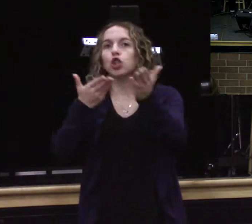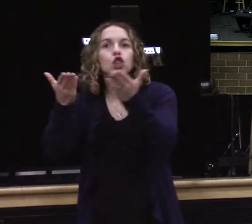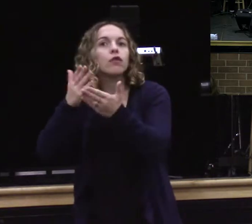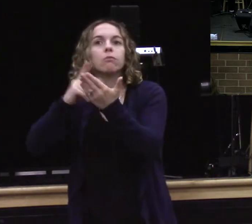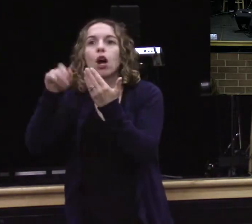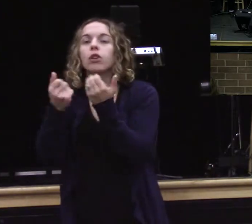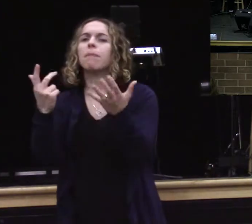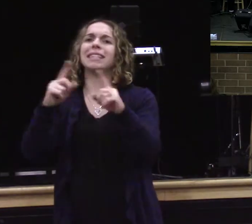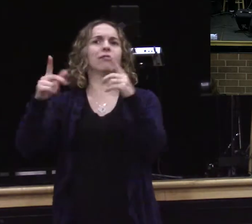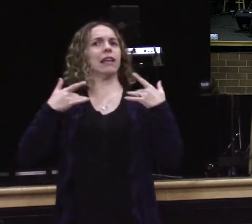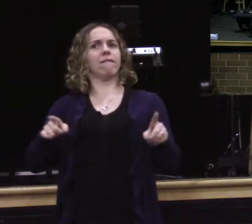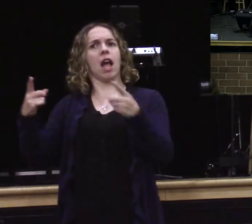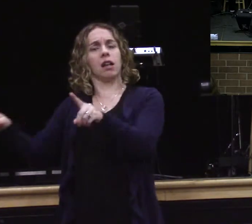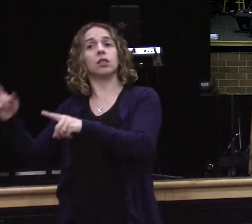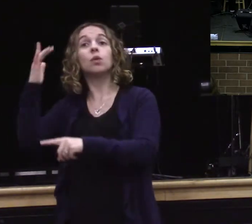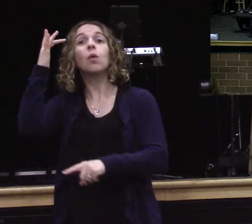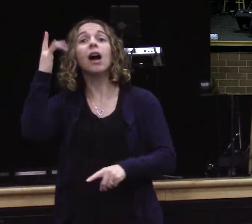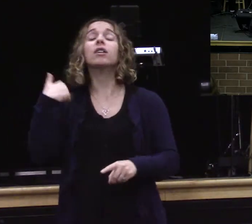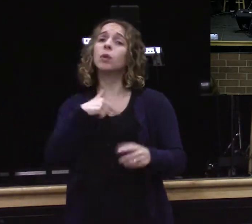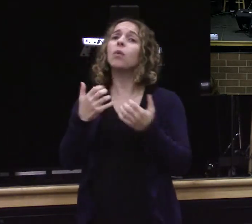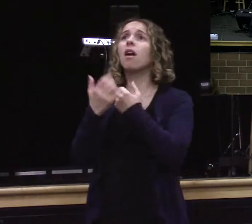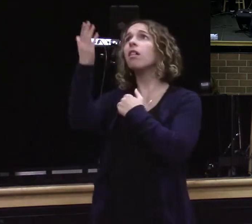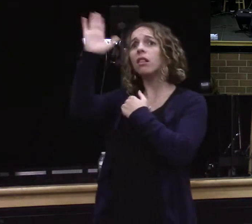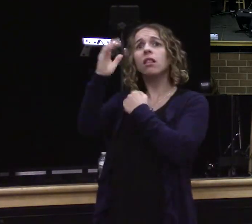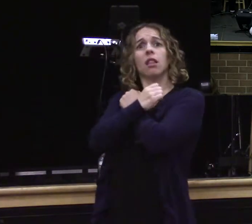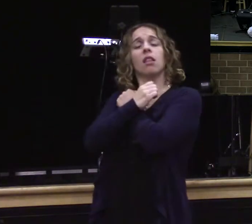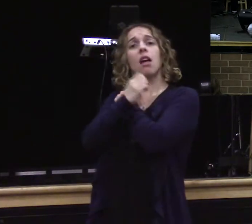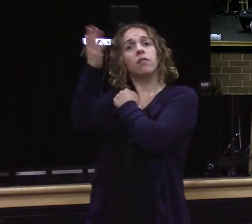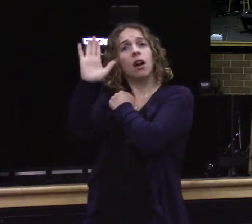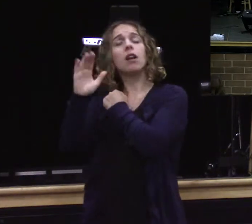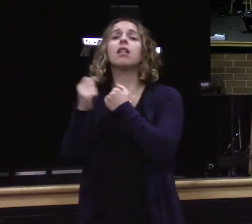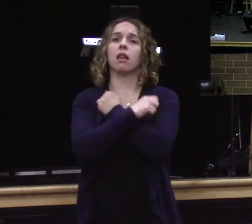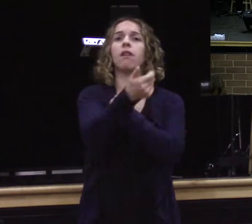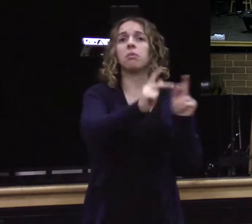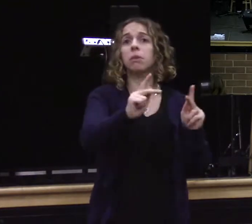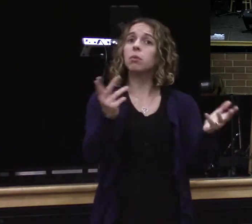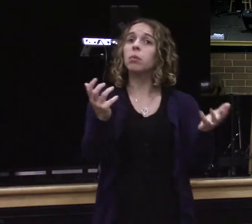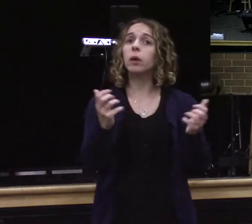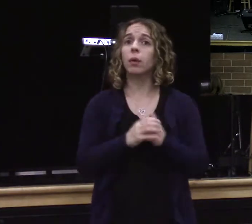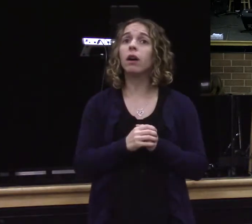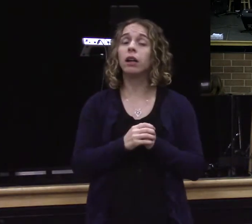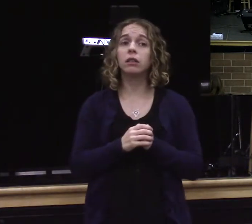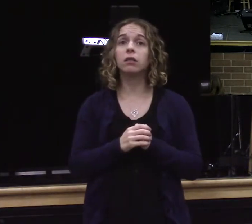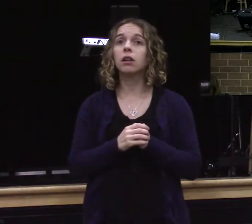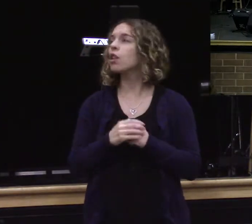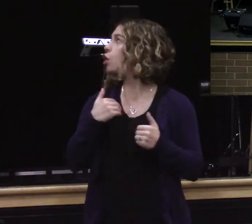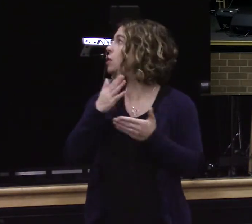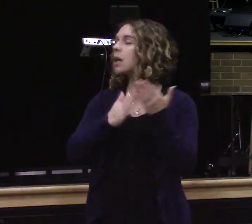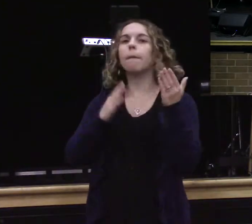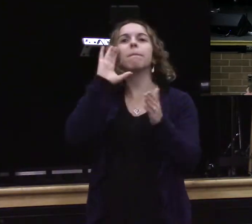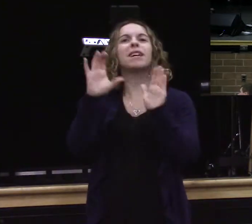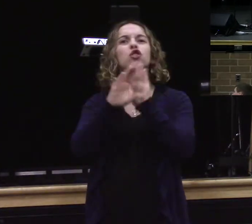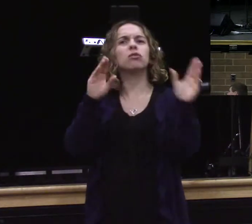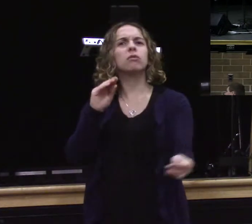conviction that we want to love God and love people and so and there's some pictures I don't know which ones you have and which ones you don't but